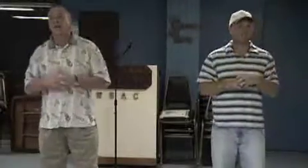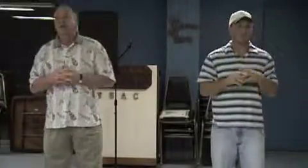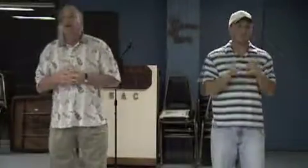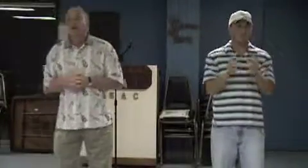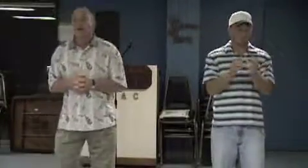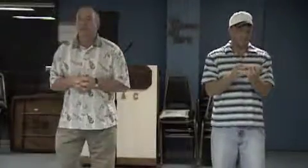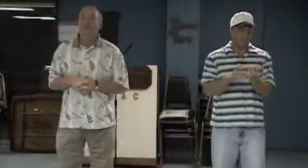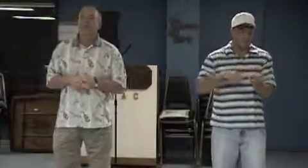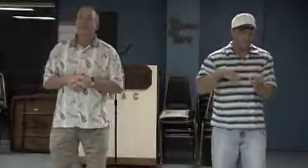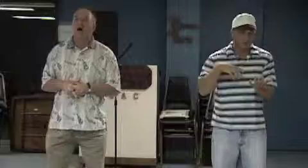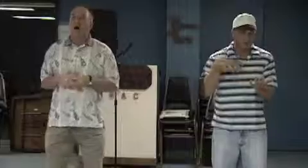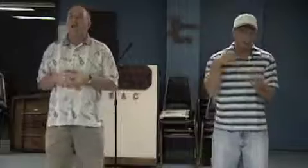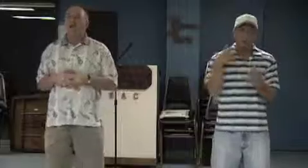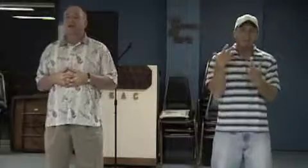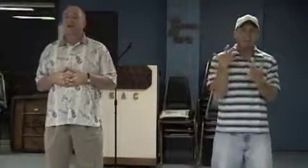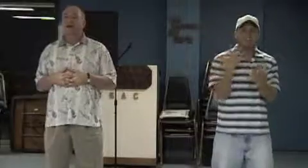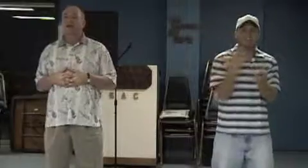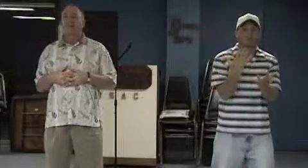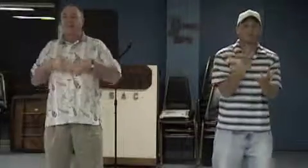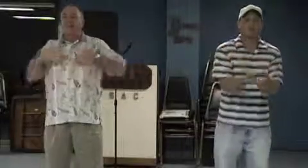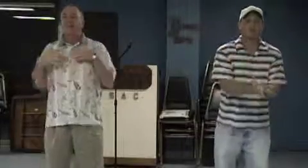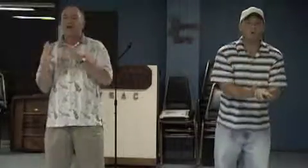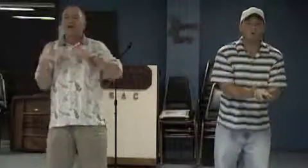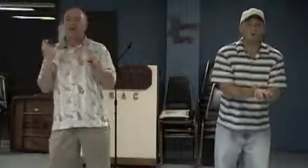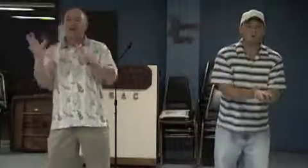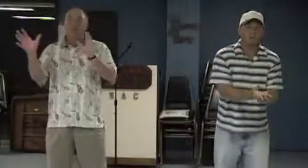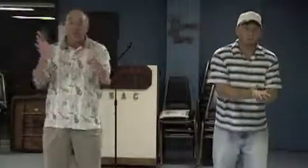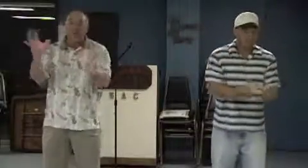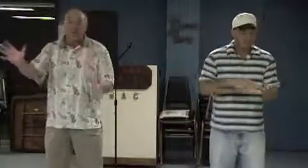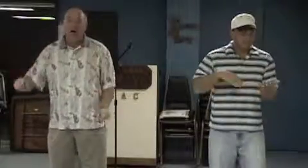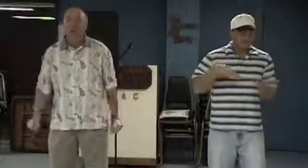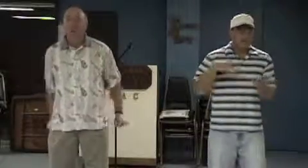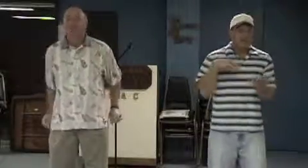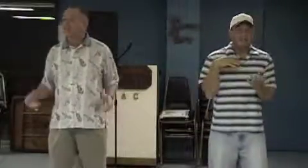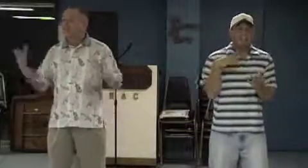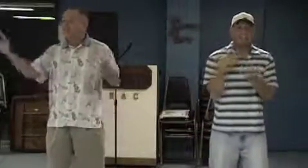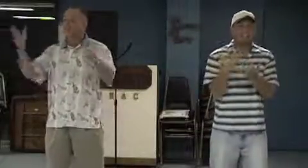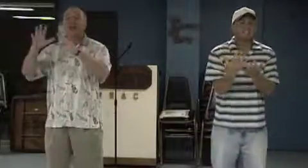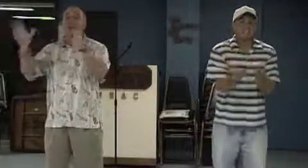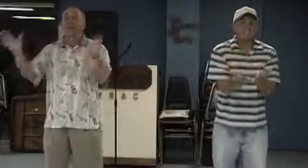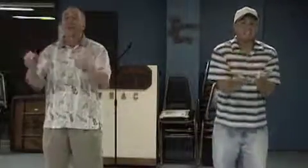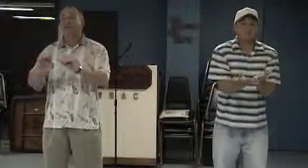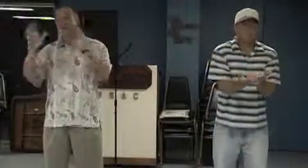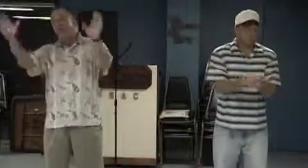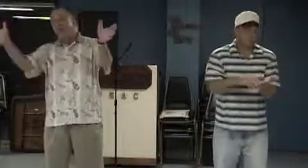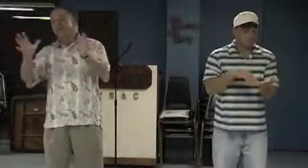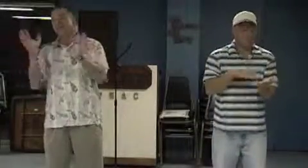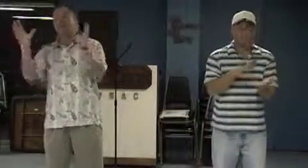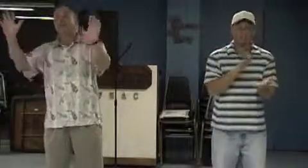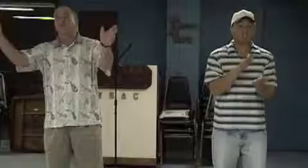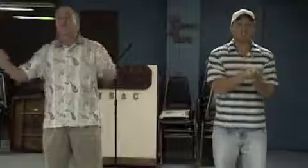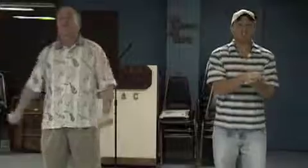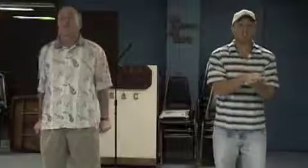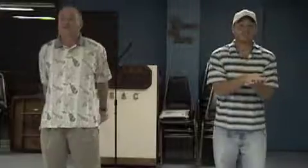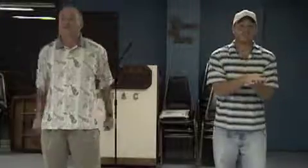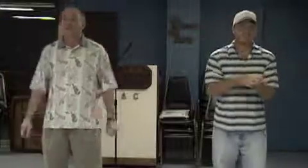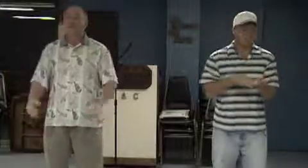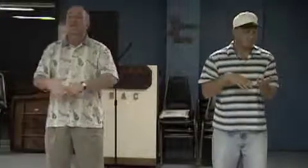That really finds, you know, they get into marbles collars in schools. They take them to shirts. get those collars in school